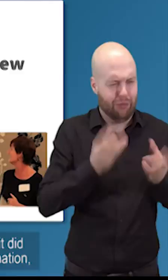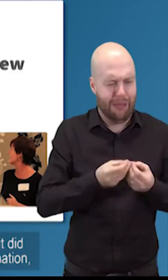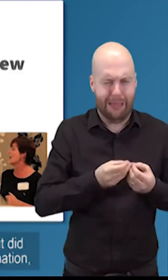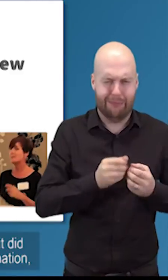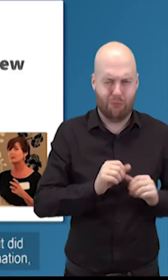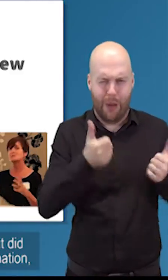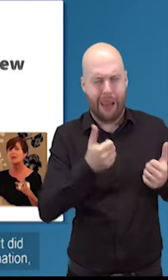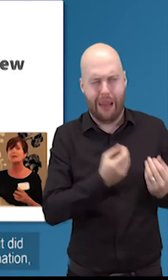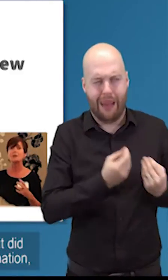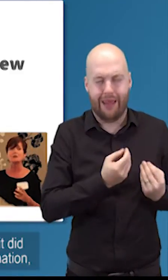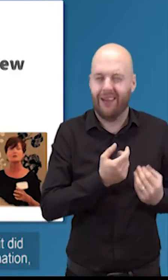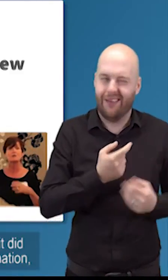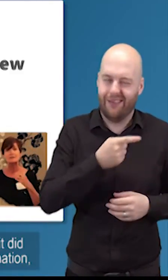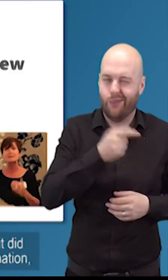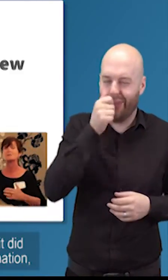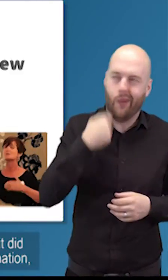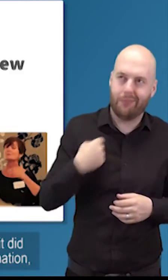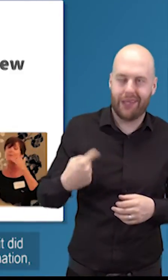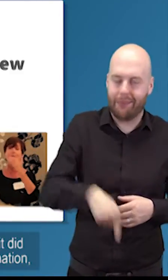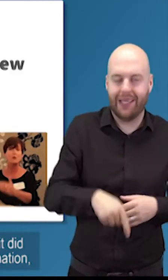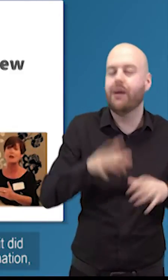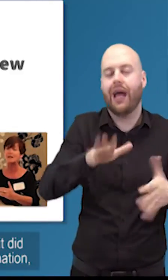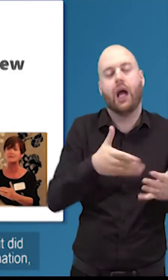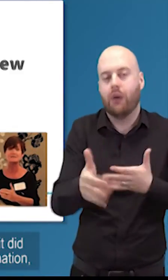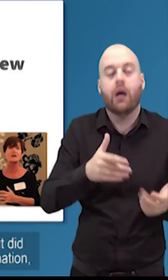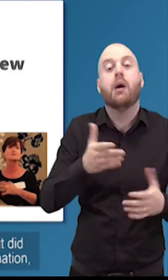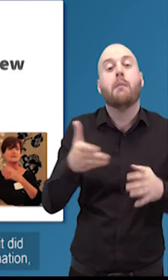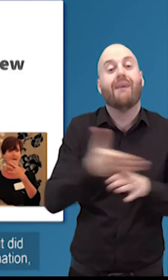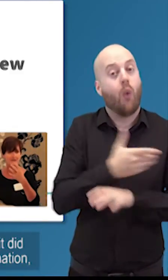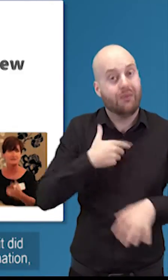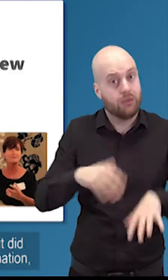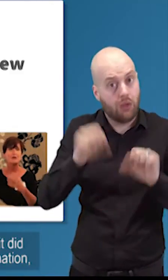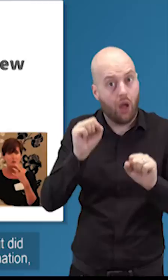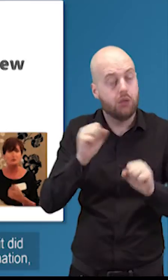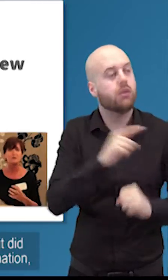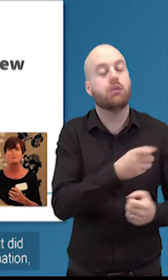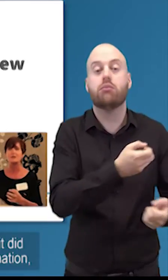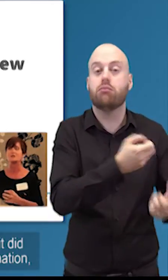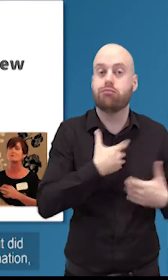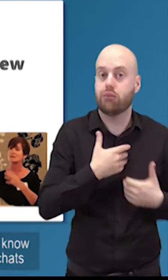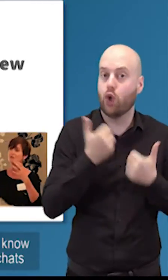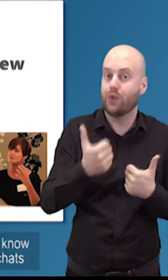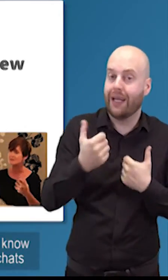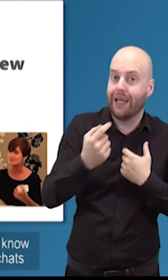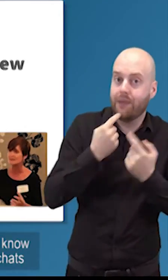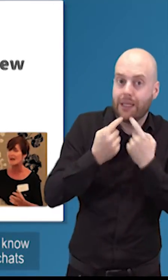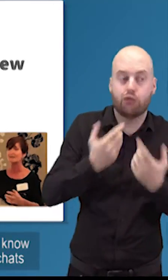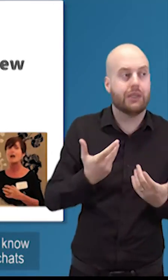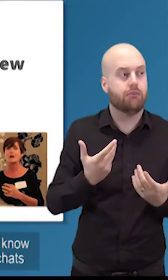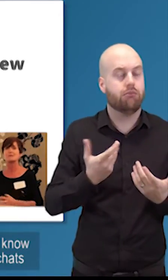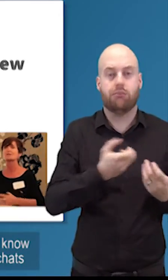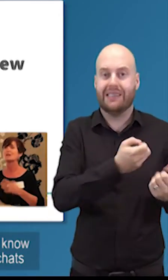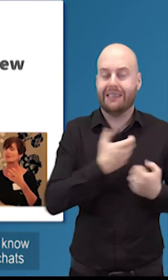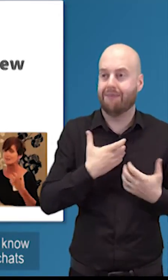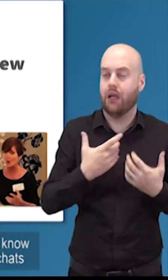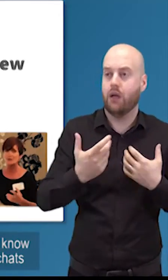started but it was very good because what it did was before i even started i had some good information i was allowed to meet some staff